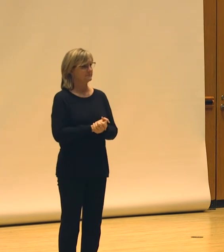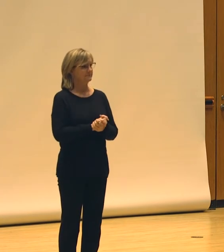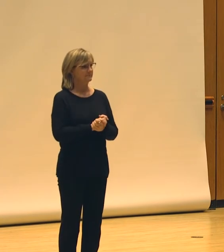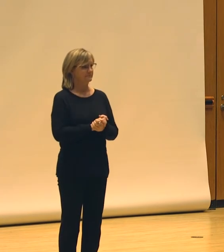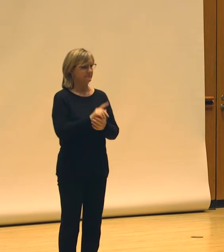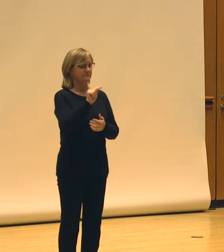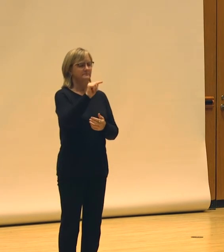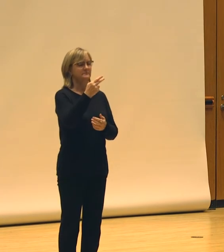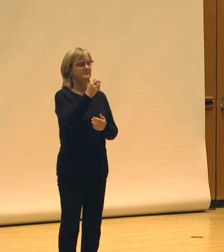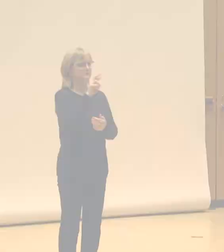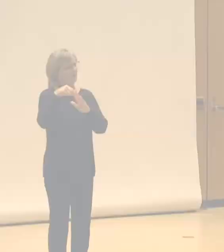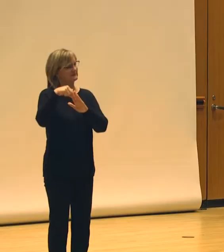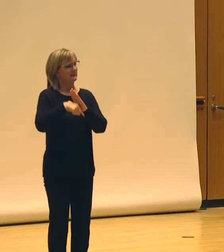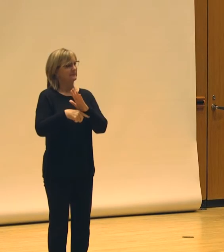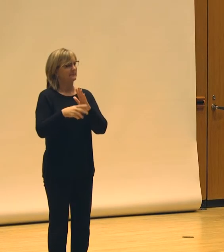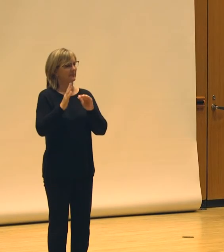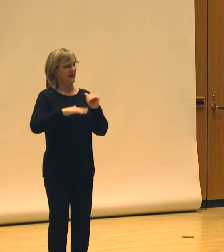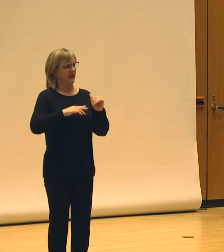Teresa Friend.